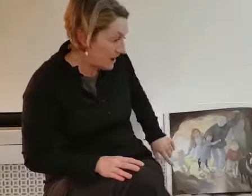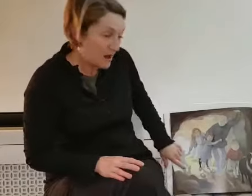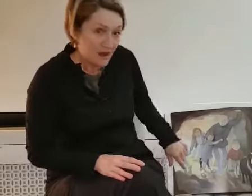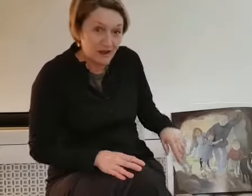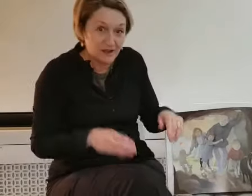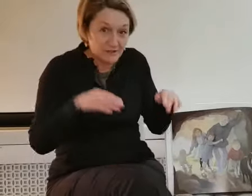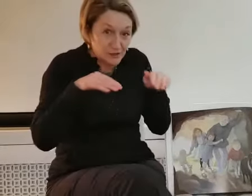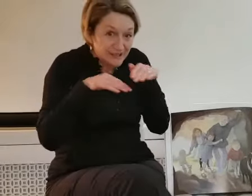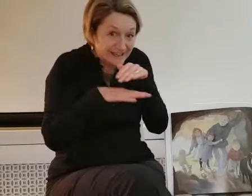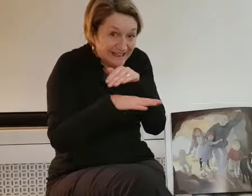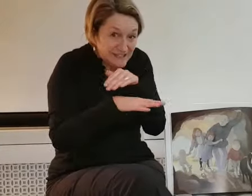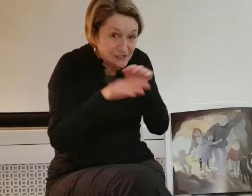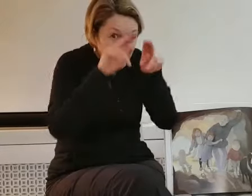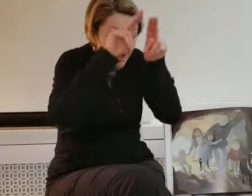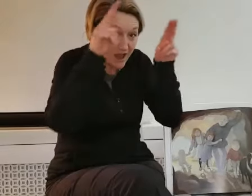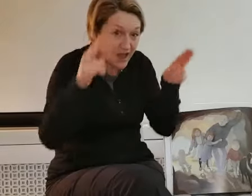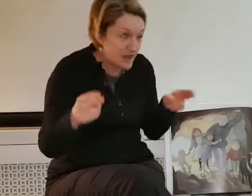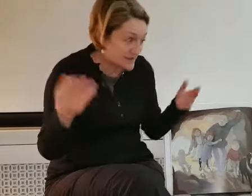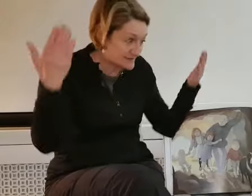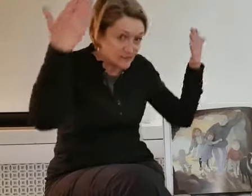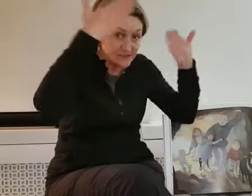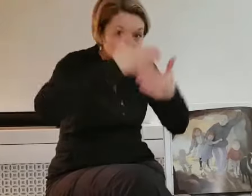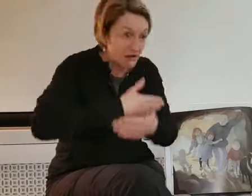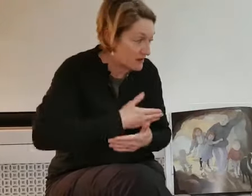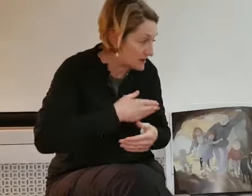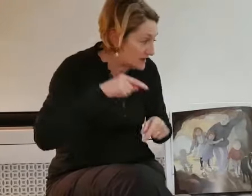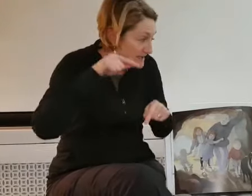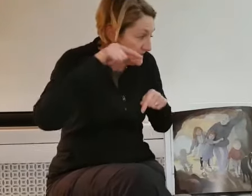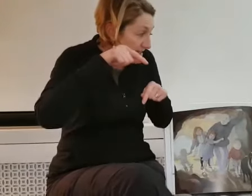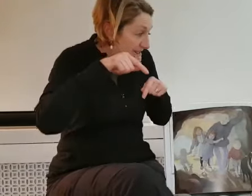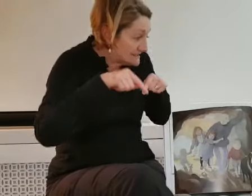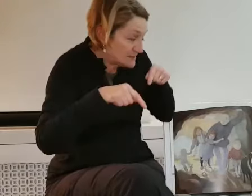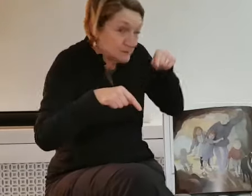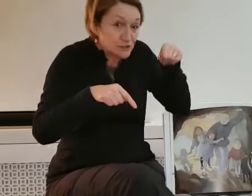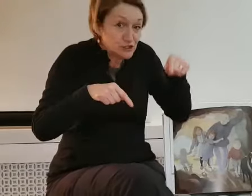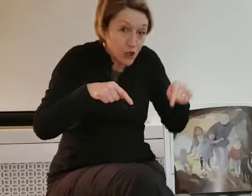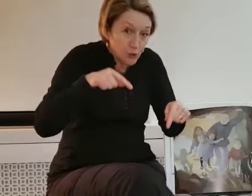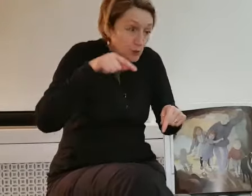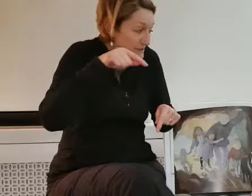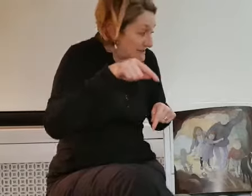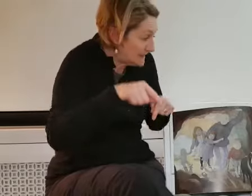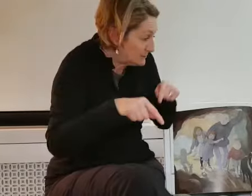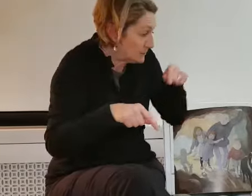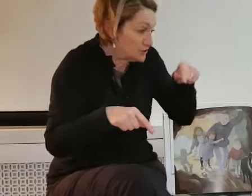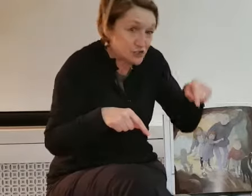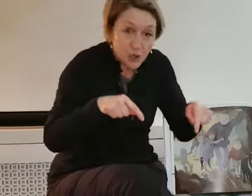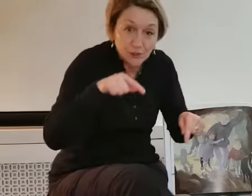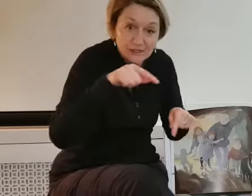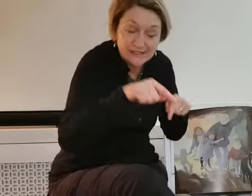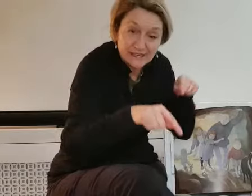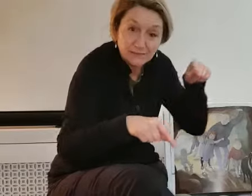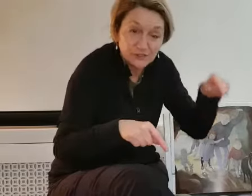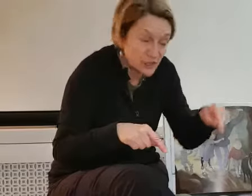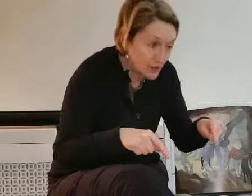We've gone into the cave. It's very dark. Tick-toe, tick-toe, tick-toe,